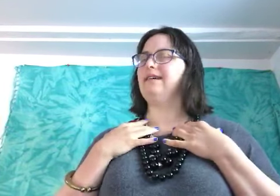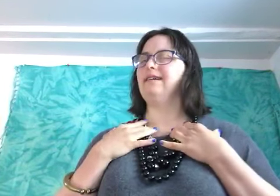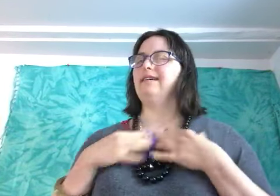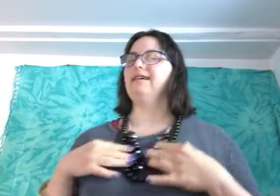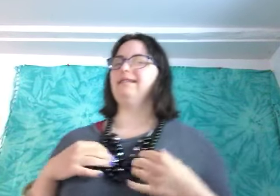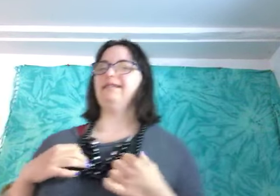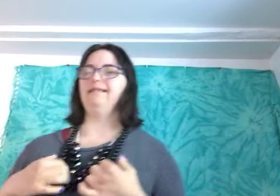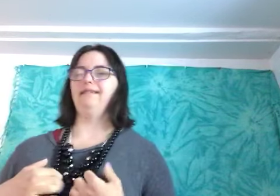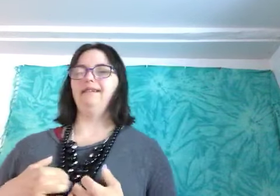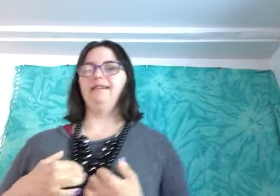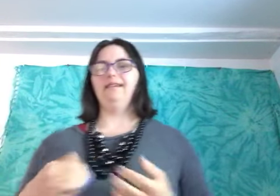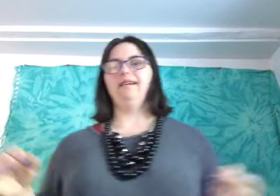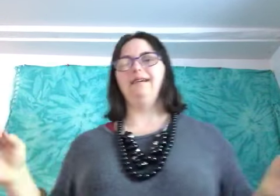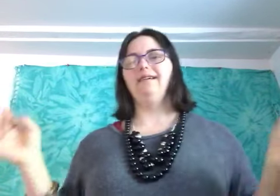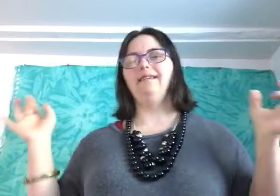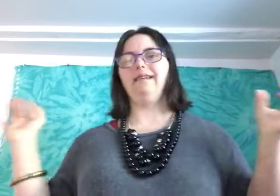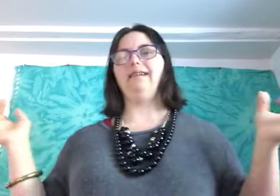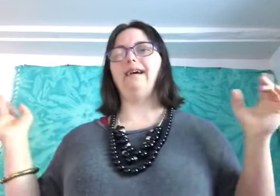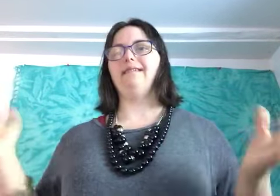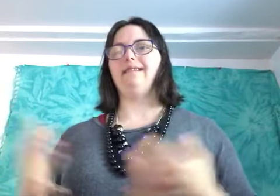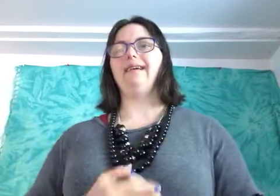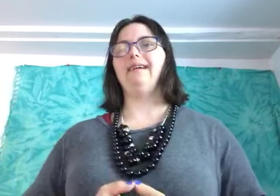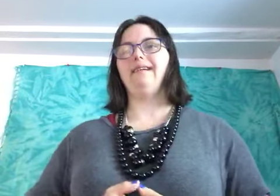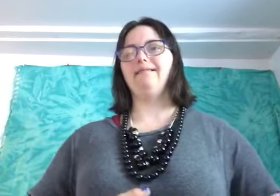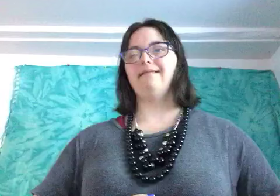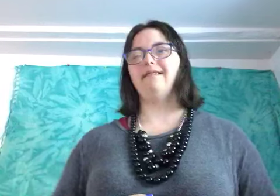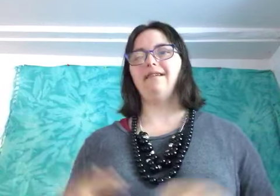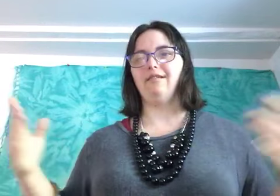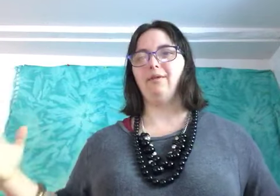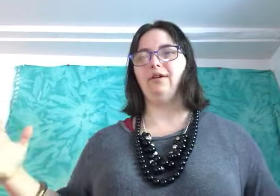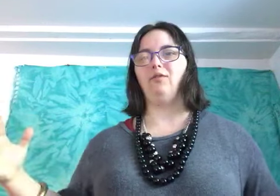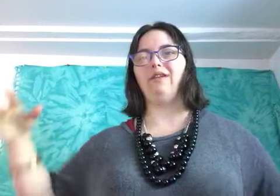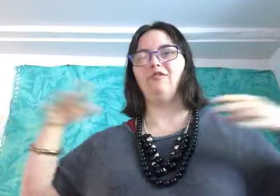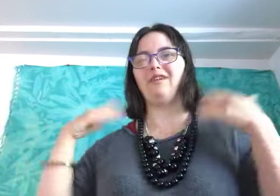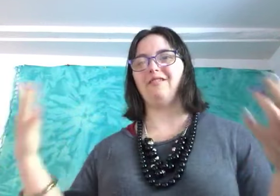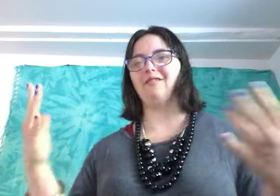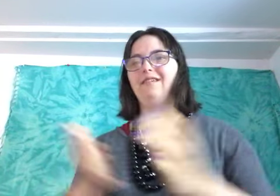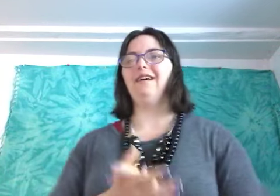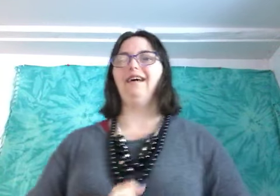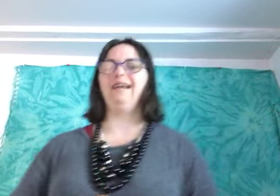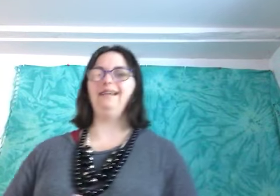then uh the end of the day it's it's all about you and your channel and